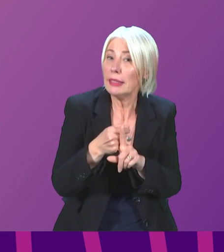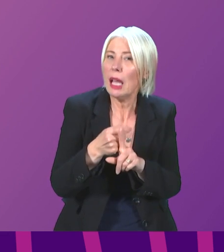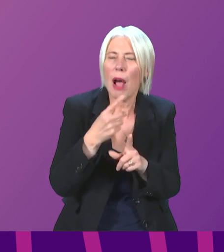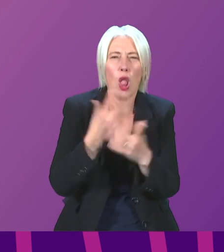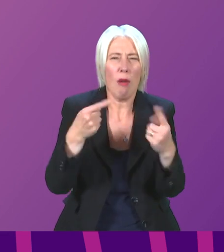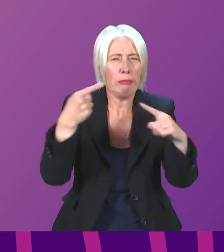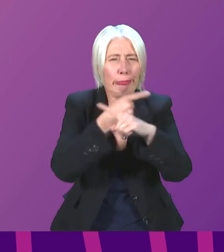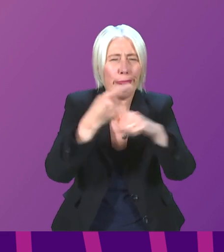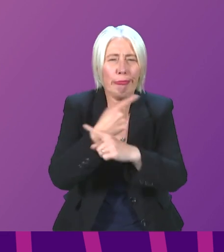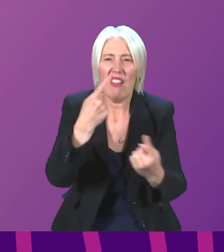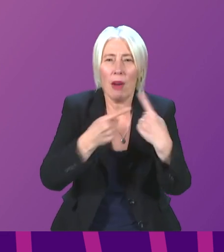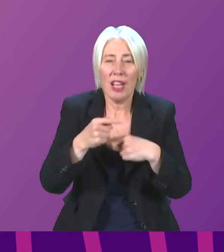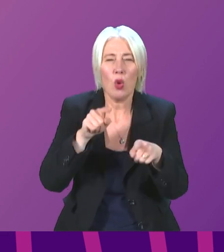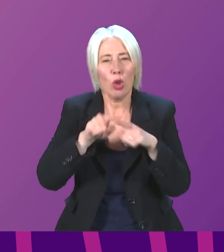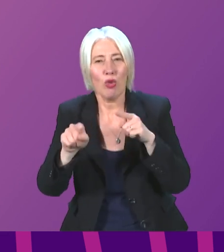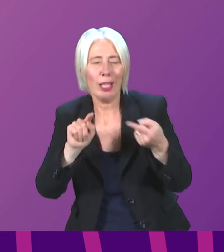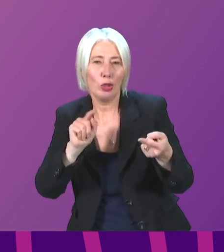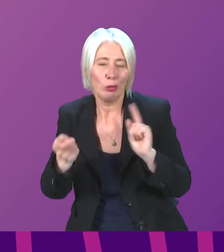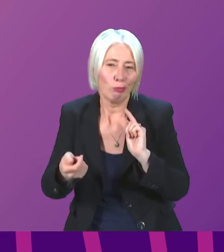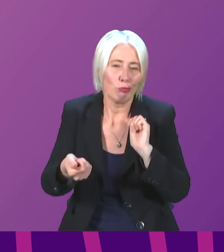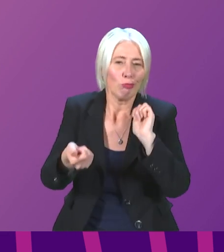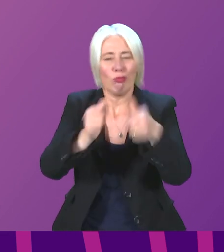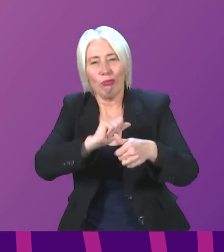disinformation. We're doing our best to counter that disinformation